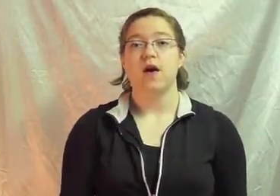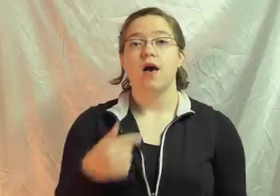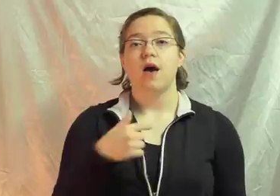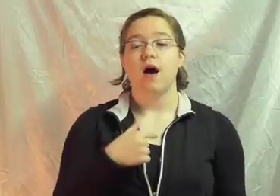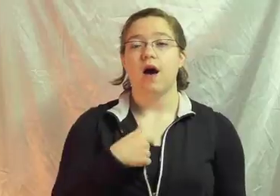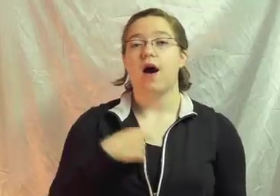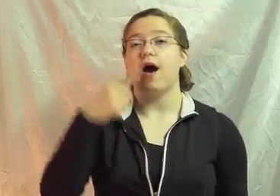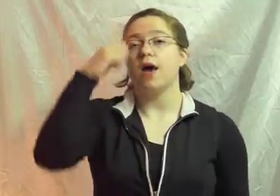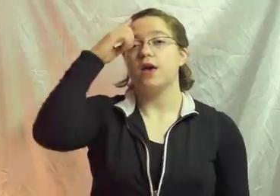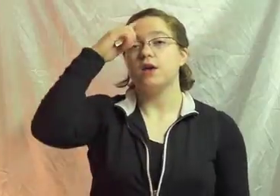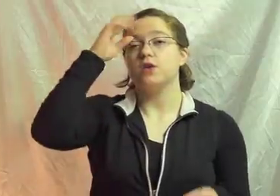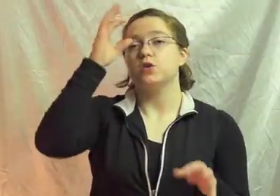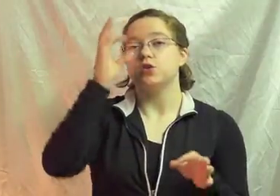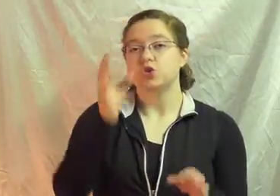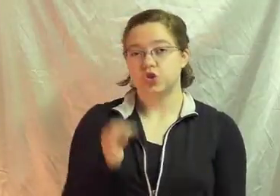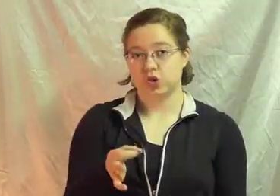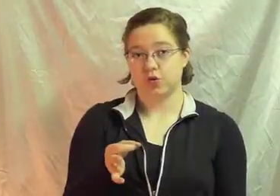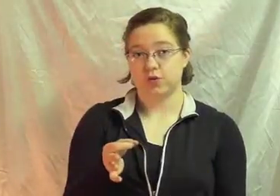I Chose